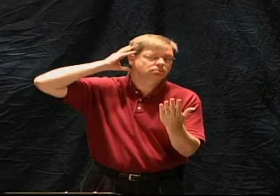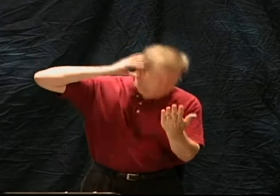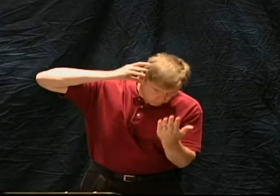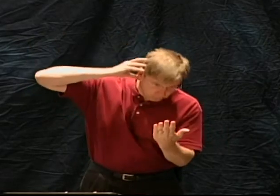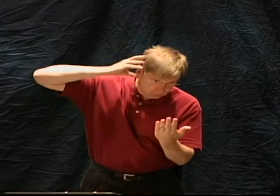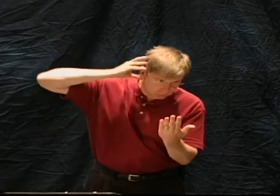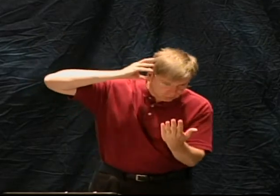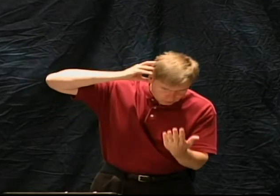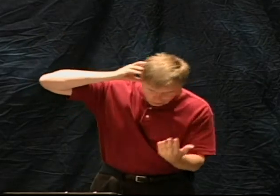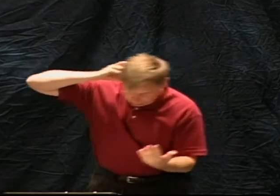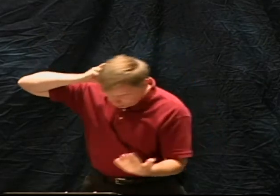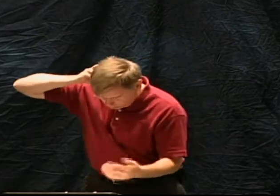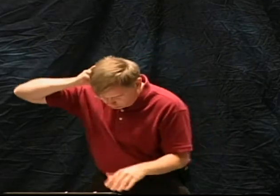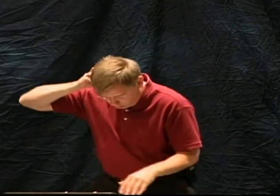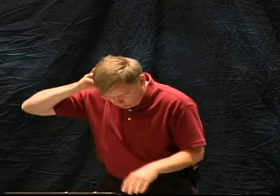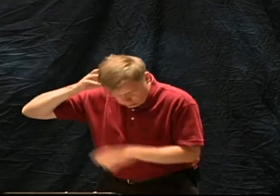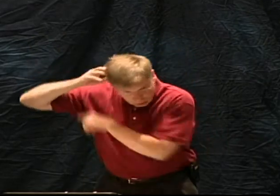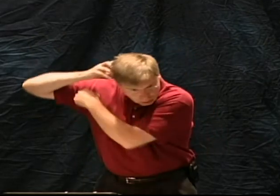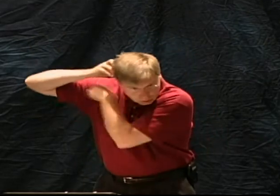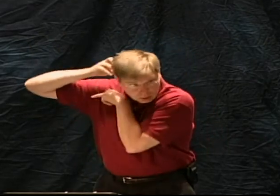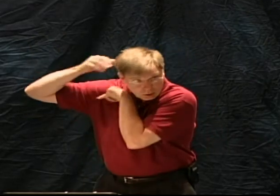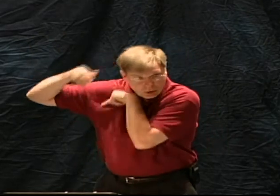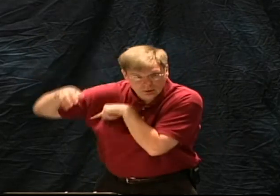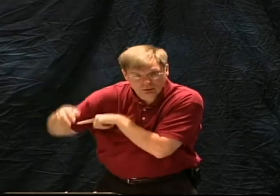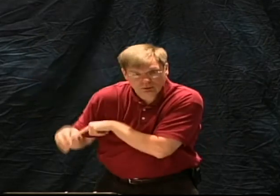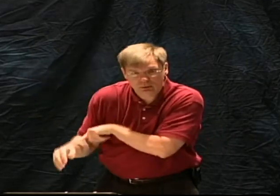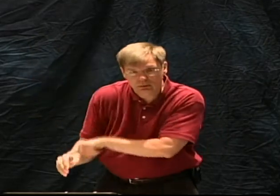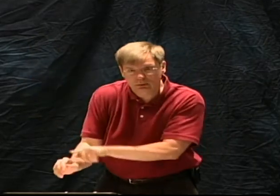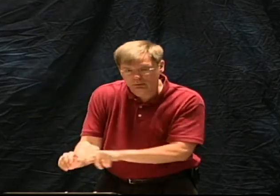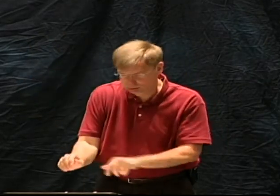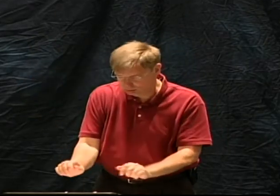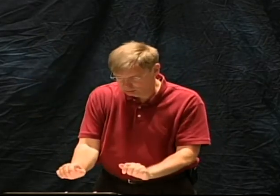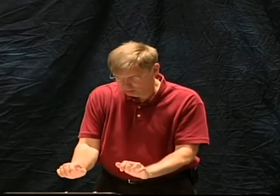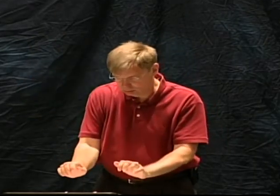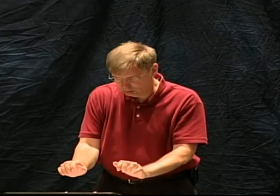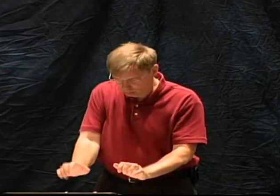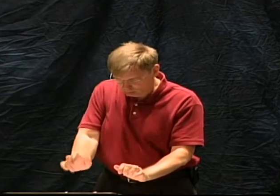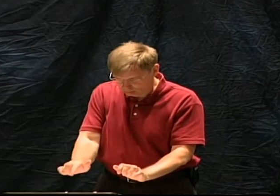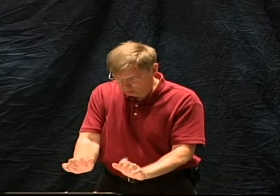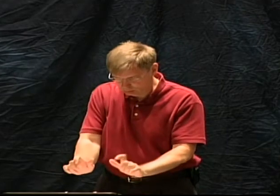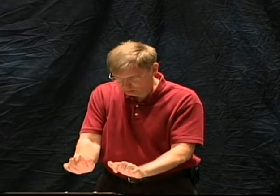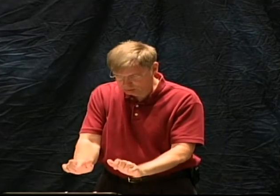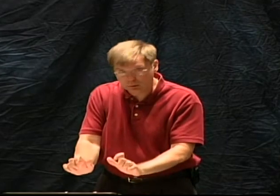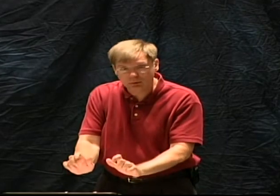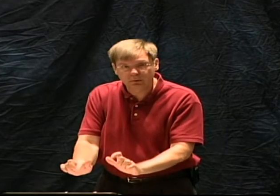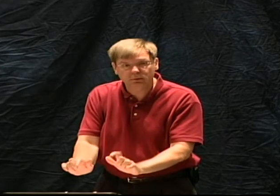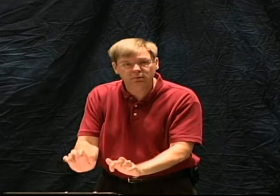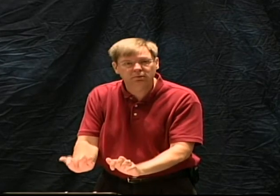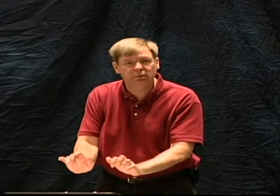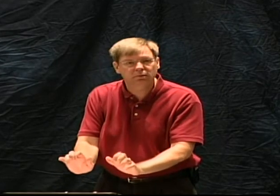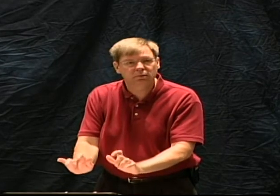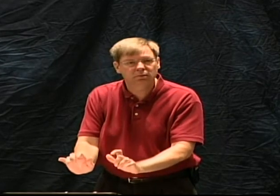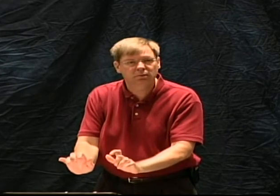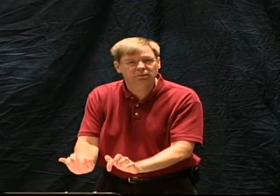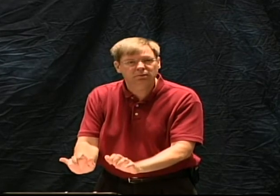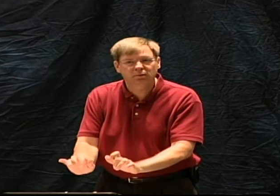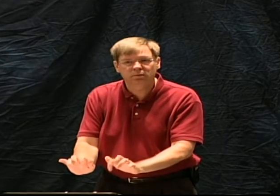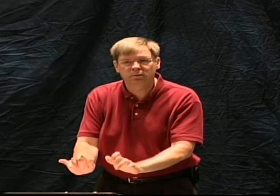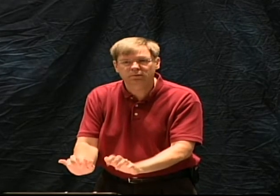God and the authors? How is it that God acts upon them? Does God actually do the writing?